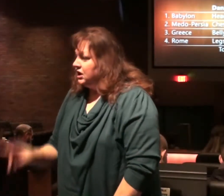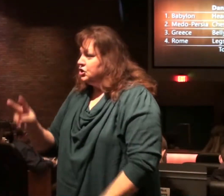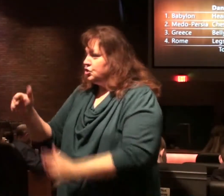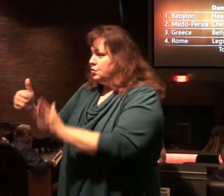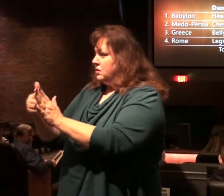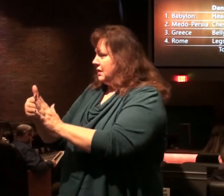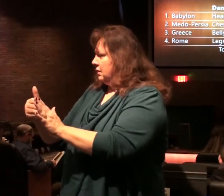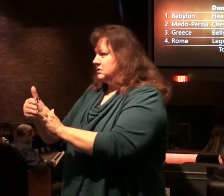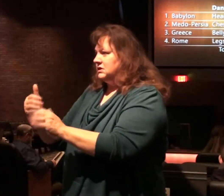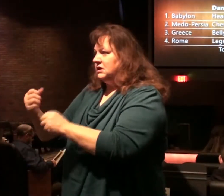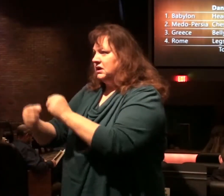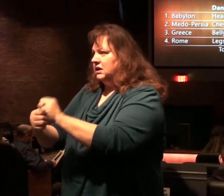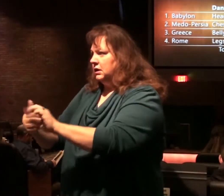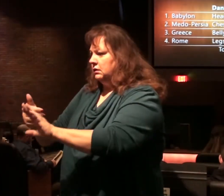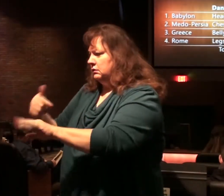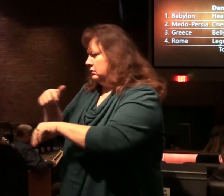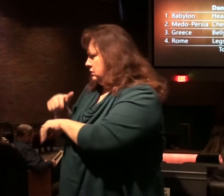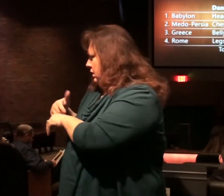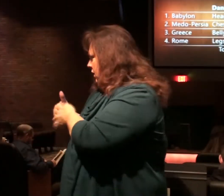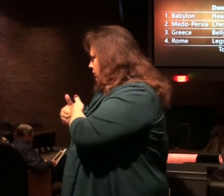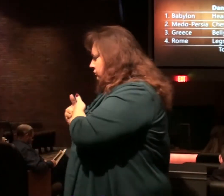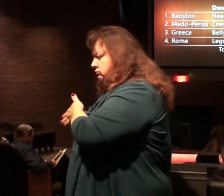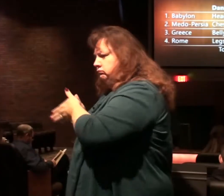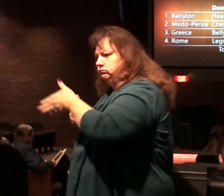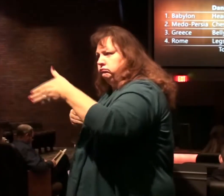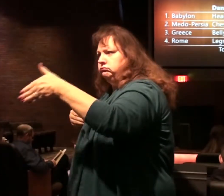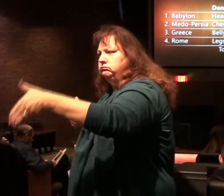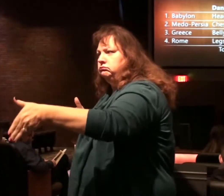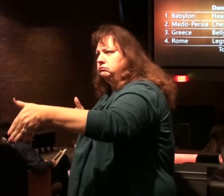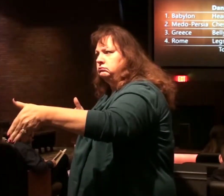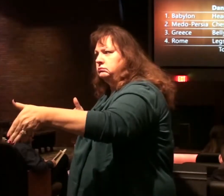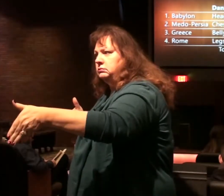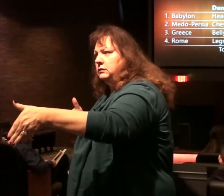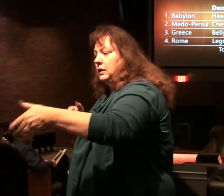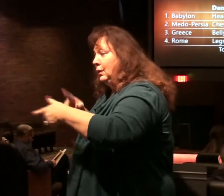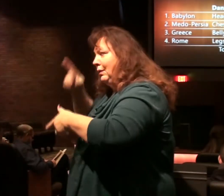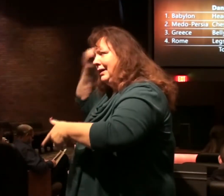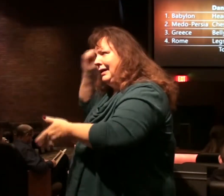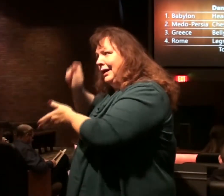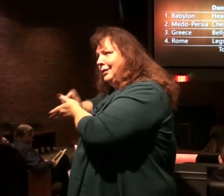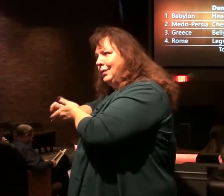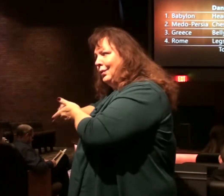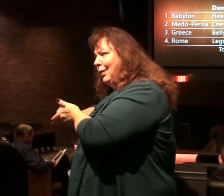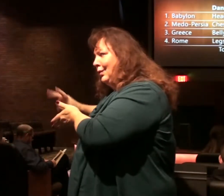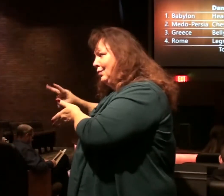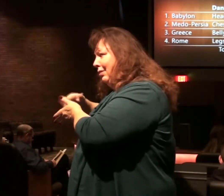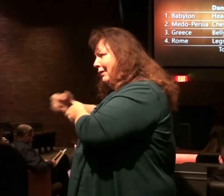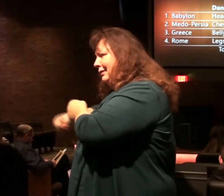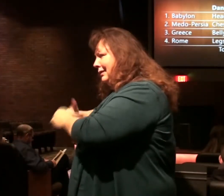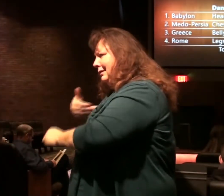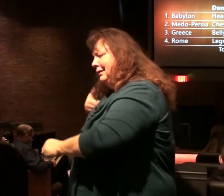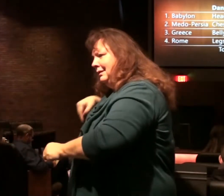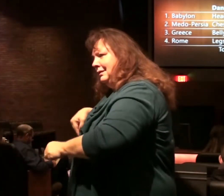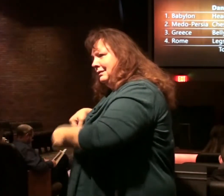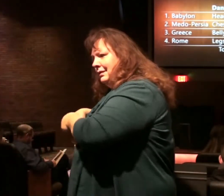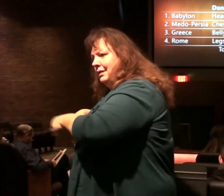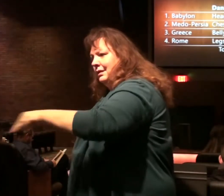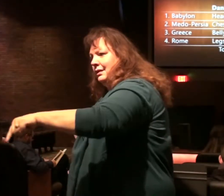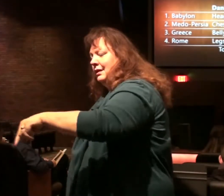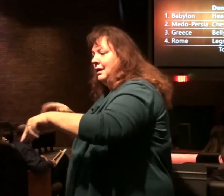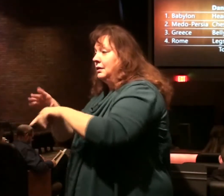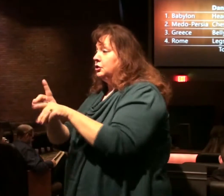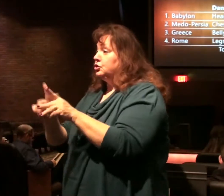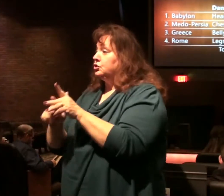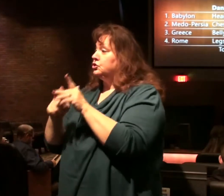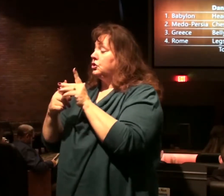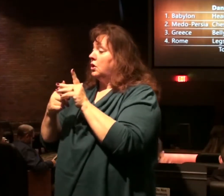,000 year gap for what Daniel's writing about. With the church starting,